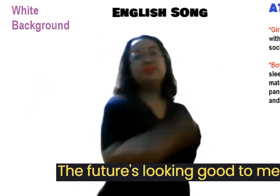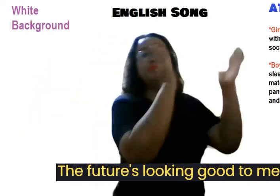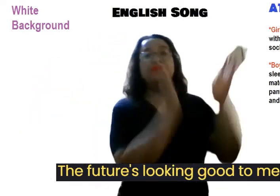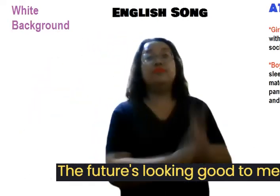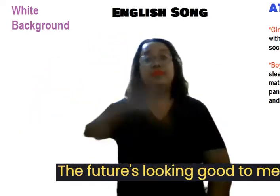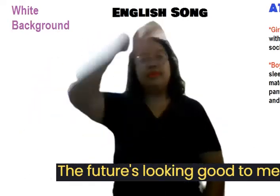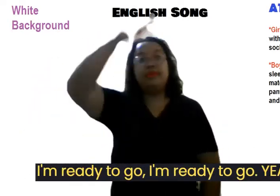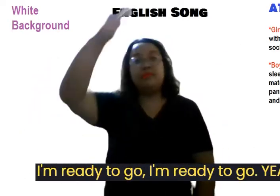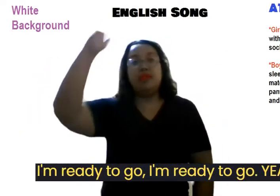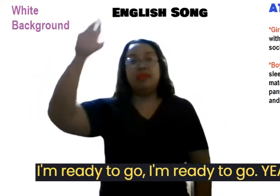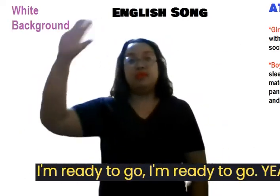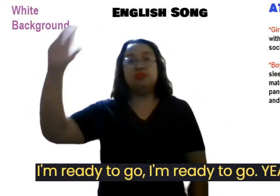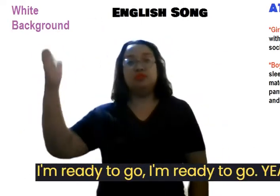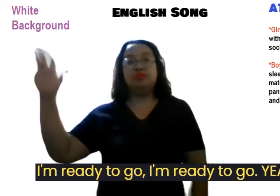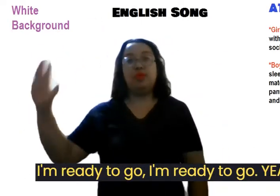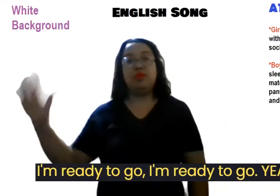I'm ready to go.